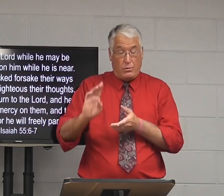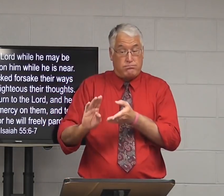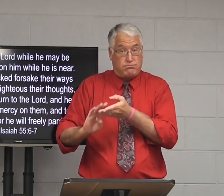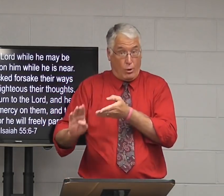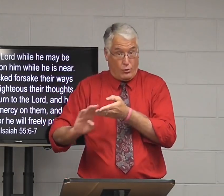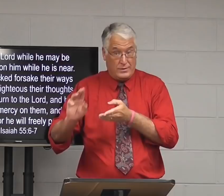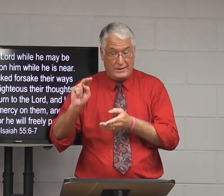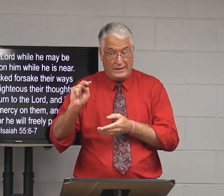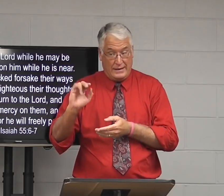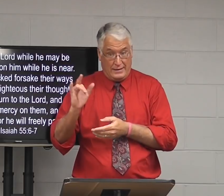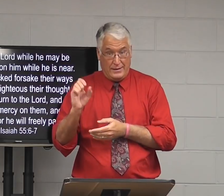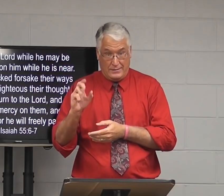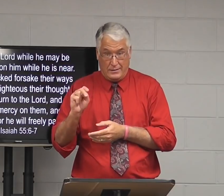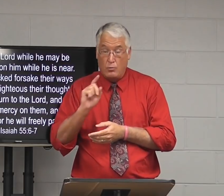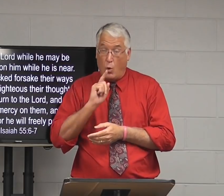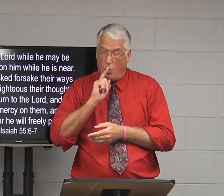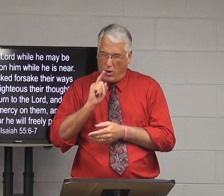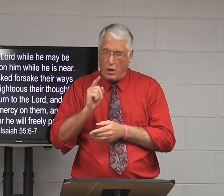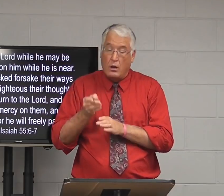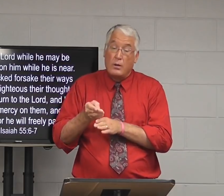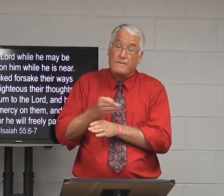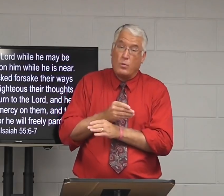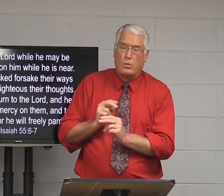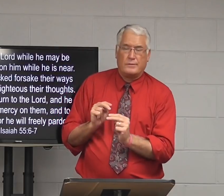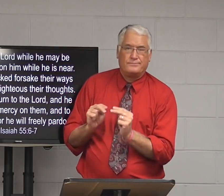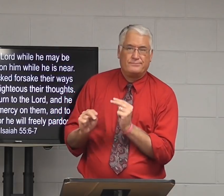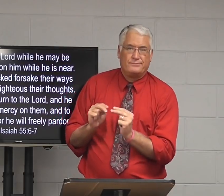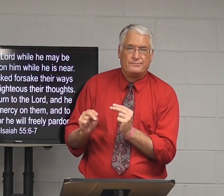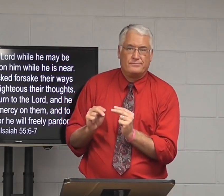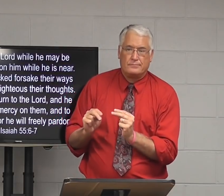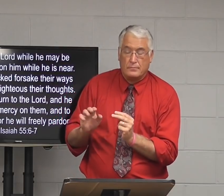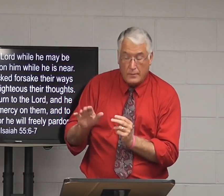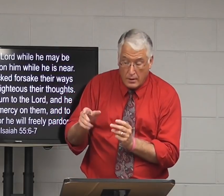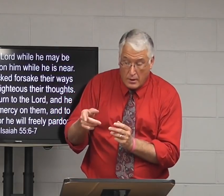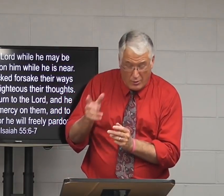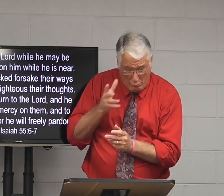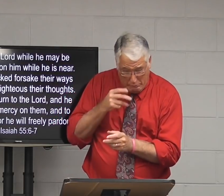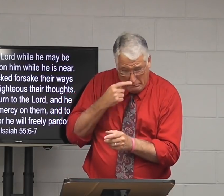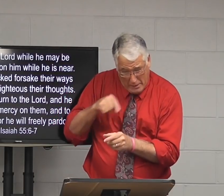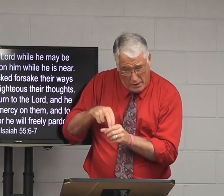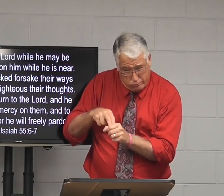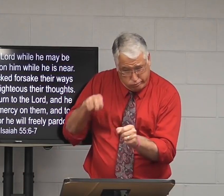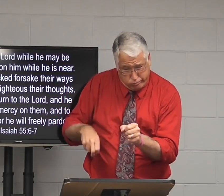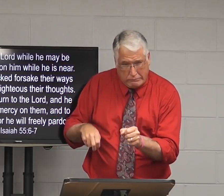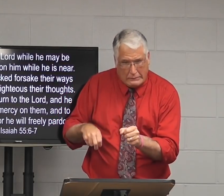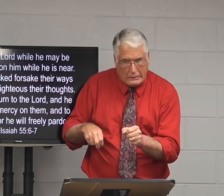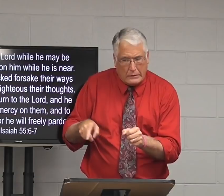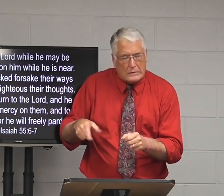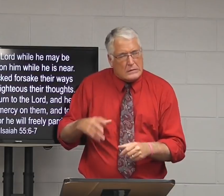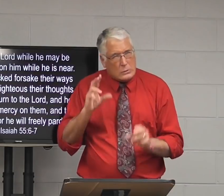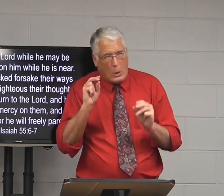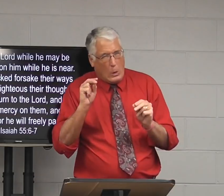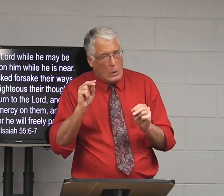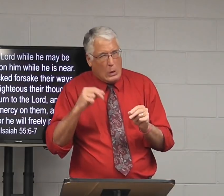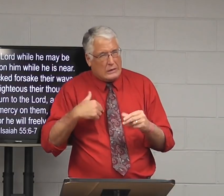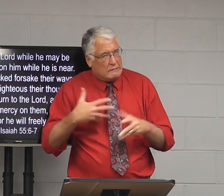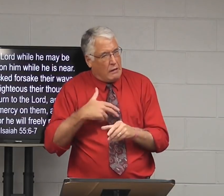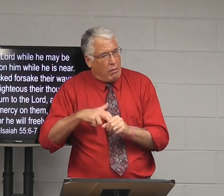No. Remember, President Ford pardoned Nixon. Remember the conversation